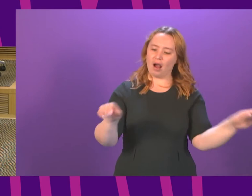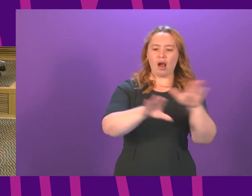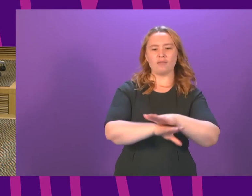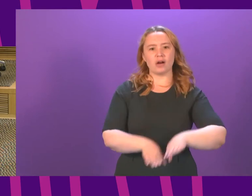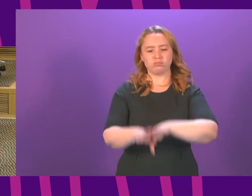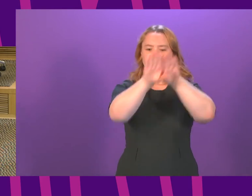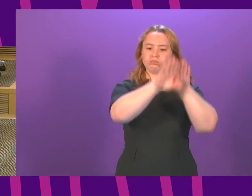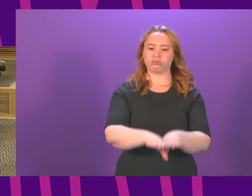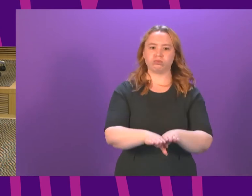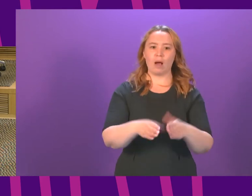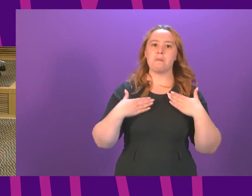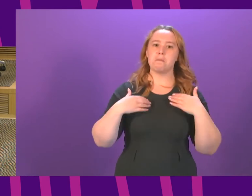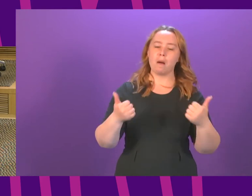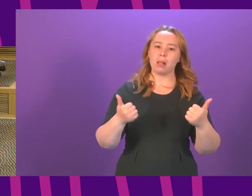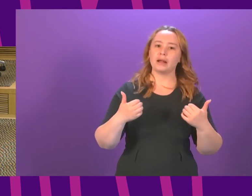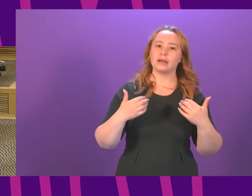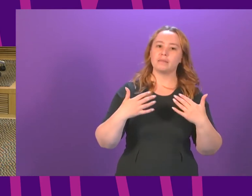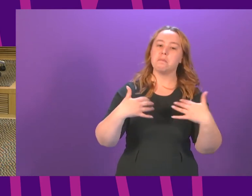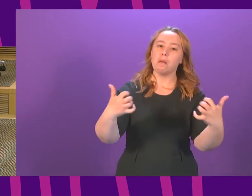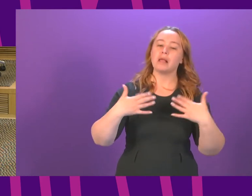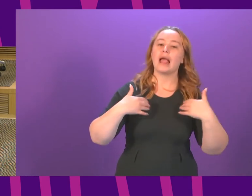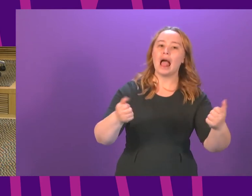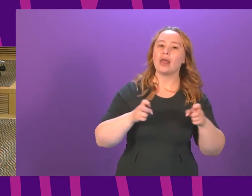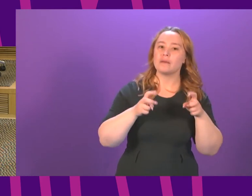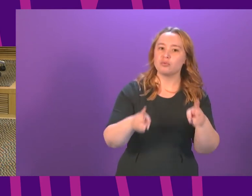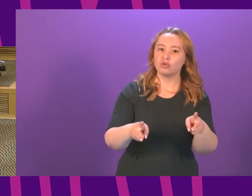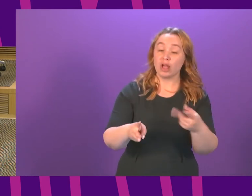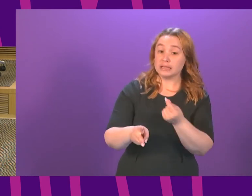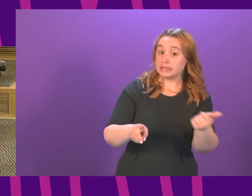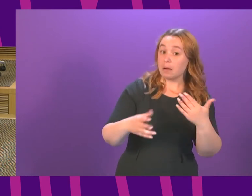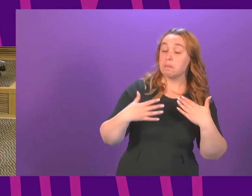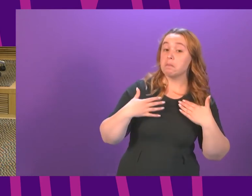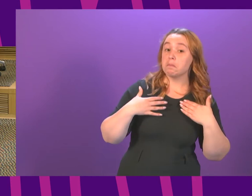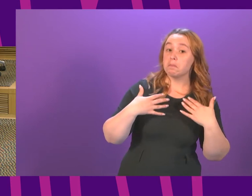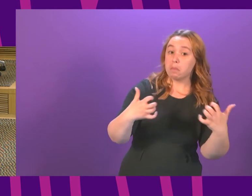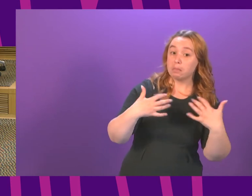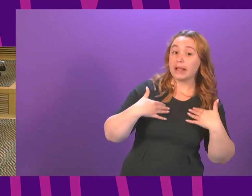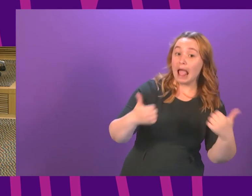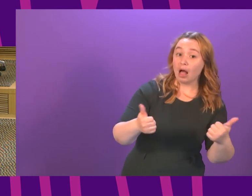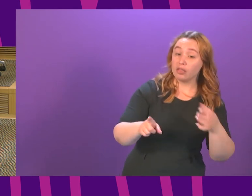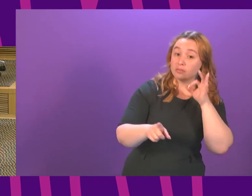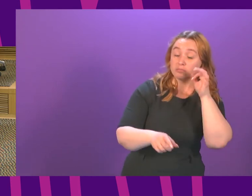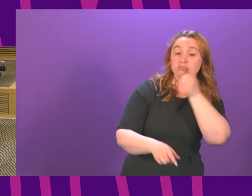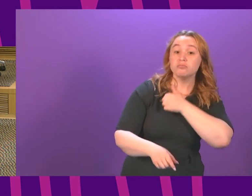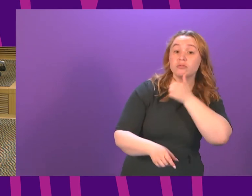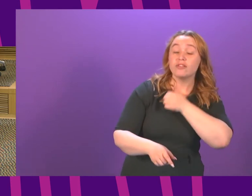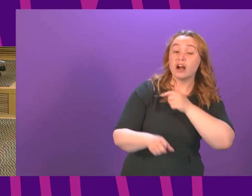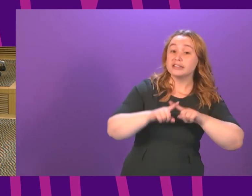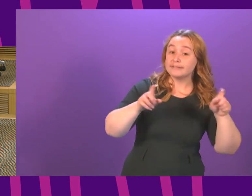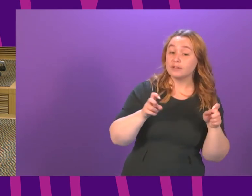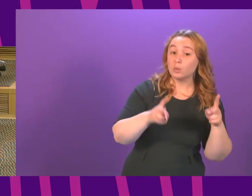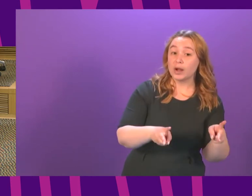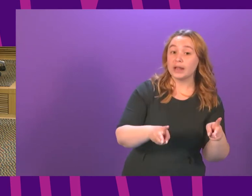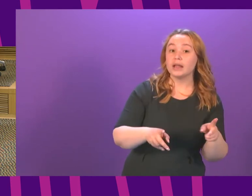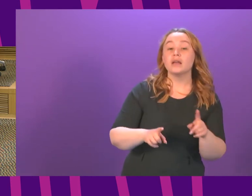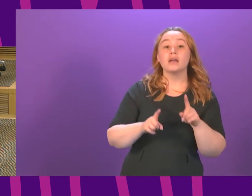pure public health approach to this and indeed there will be some public health voices who might prefer that this is what we are doing today we would simply have